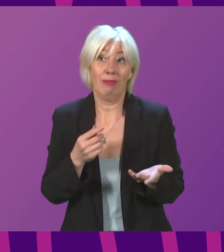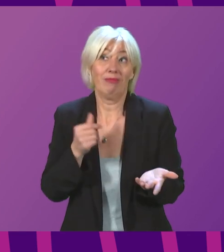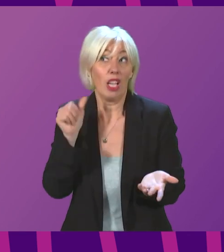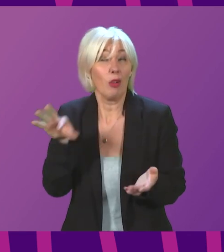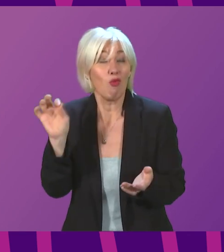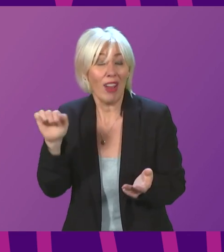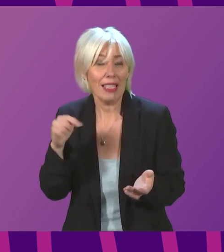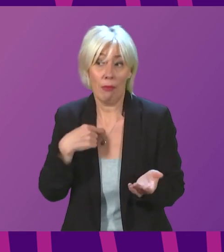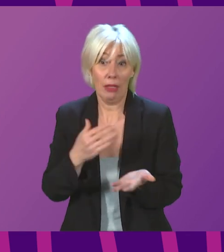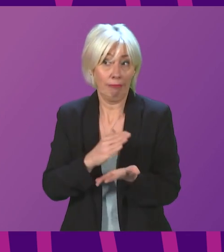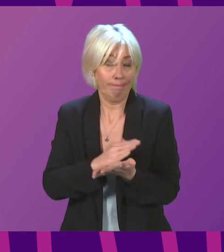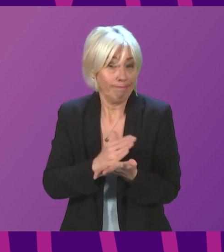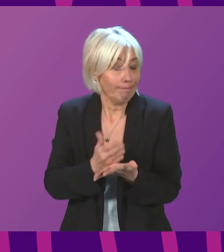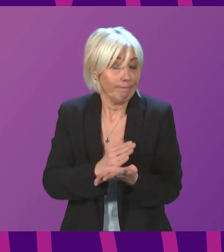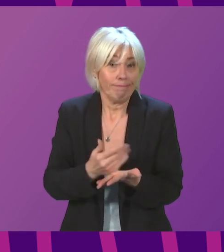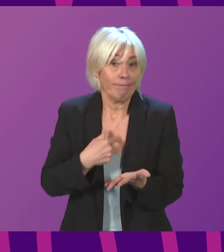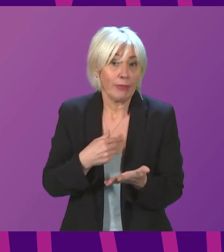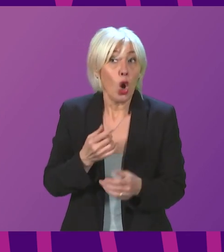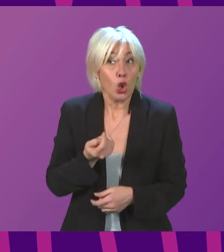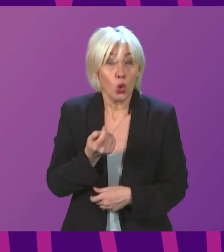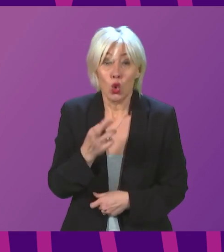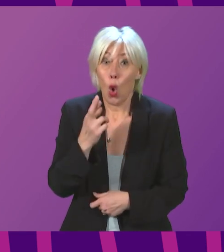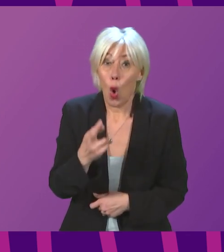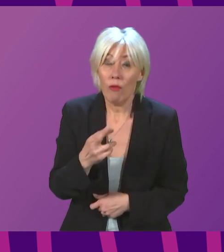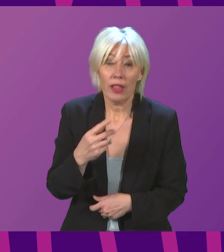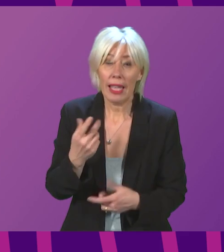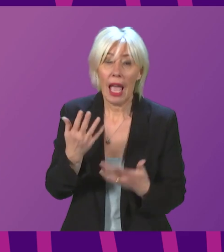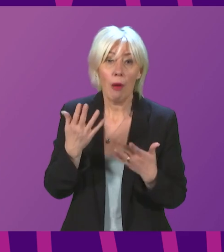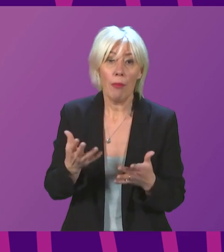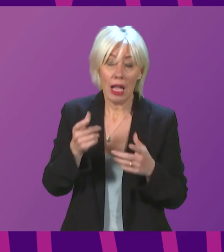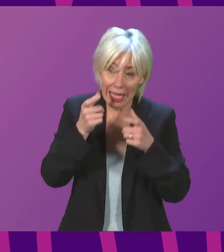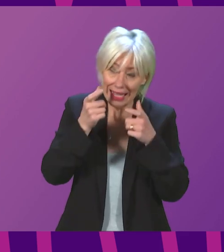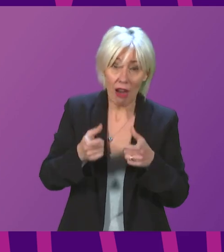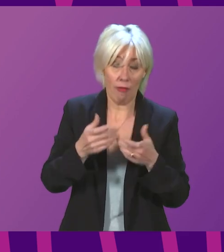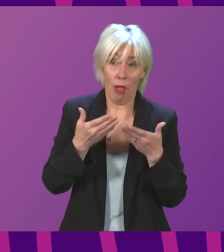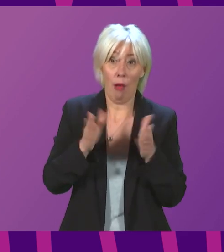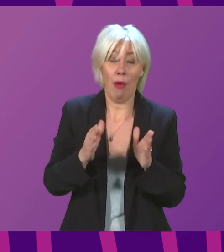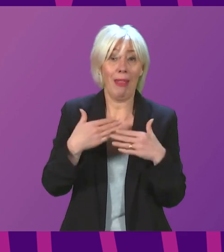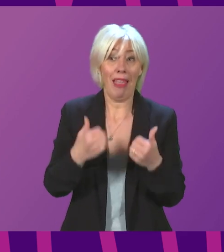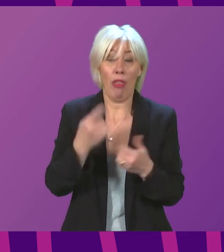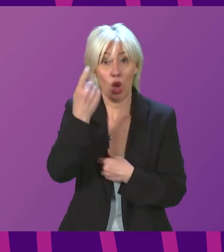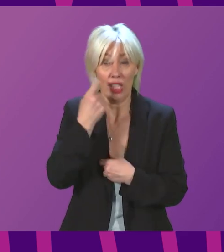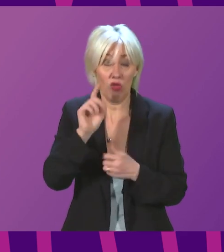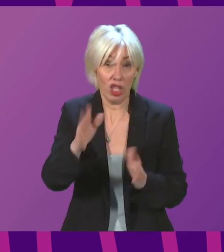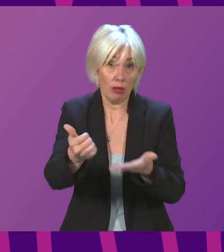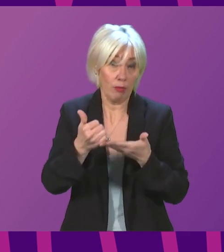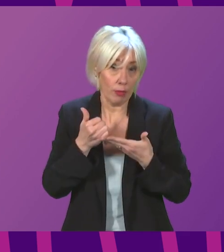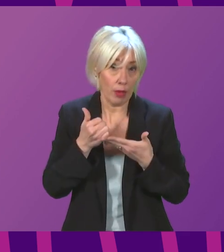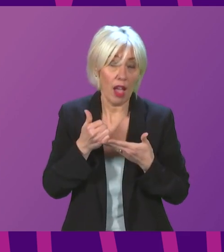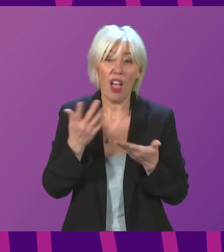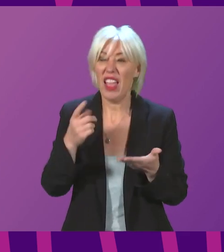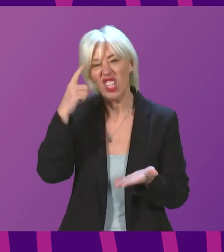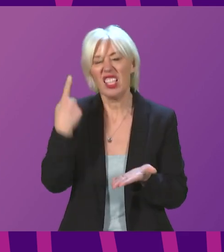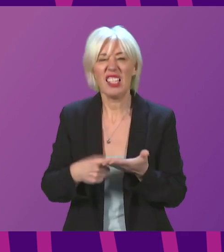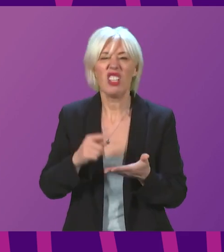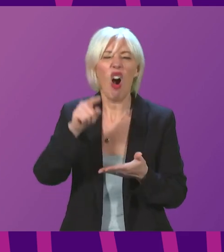But we can't take a view that we need to base this on careful public health considerations and then arbitrarily set a